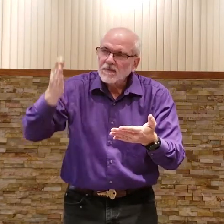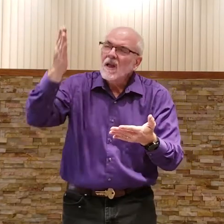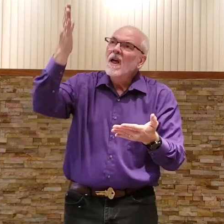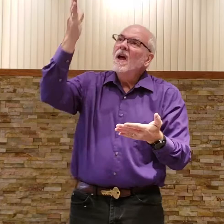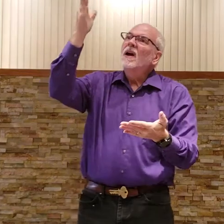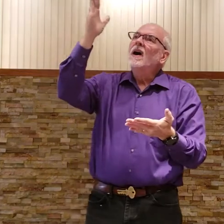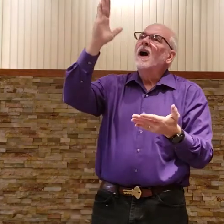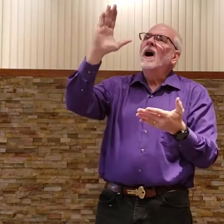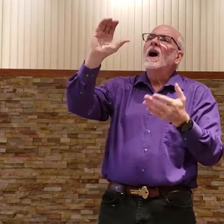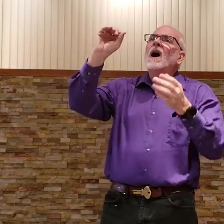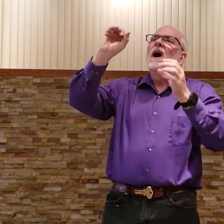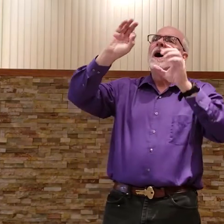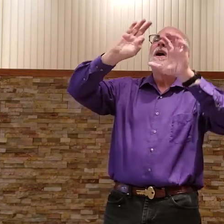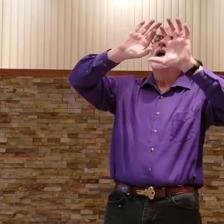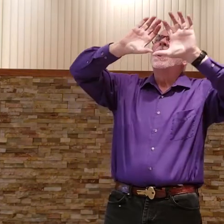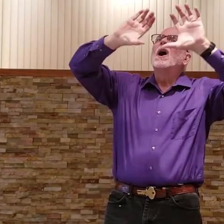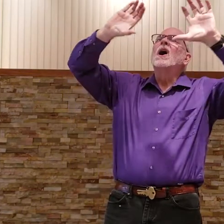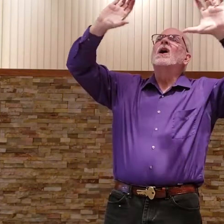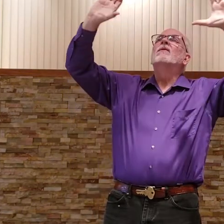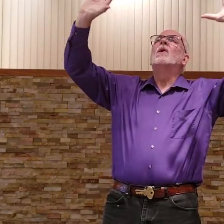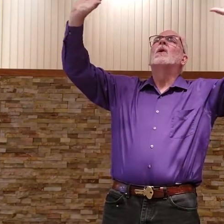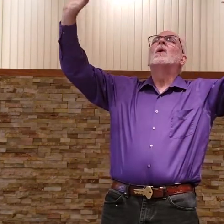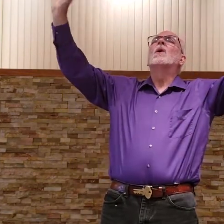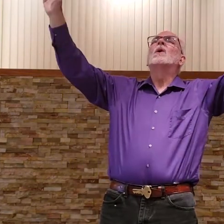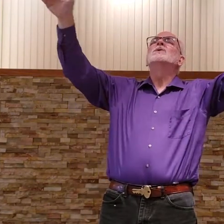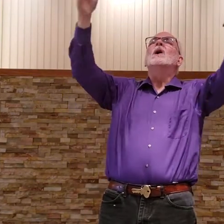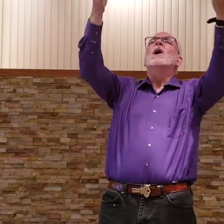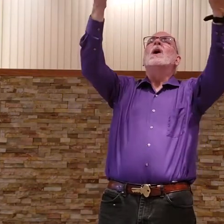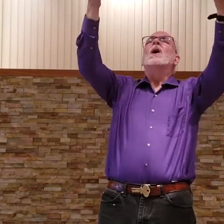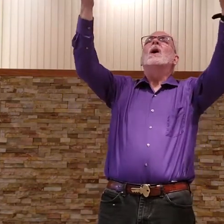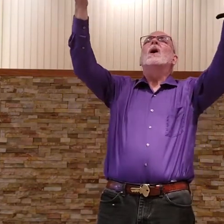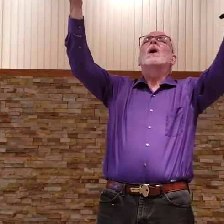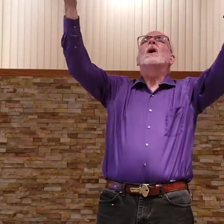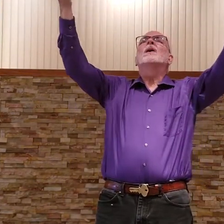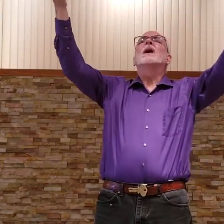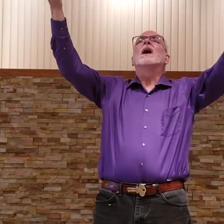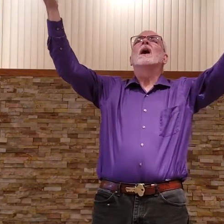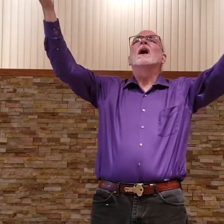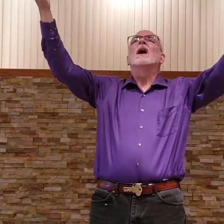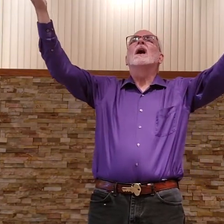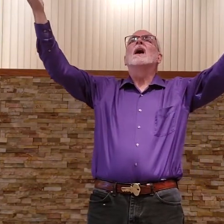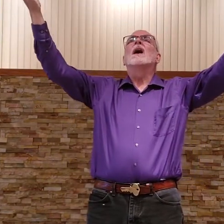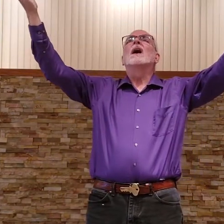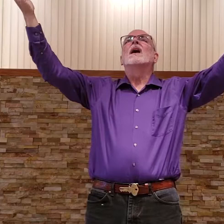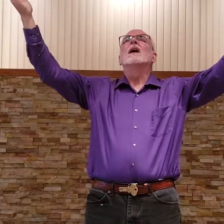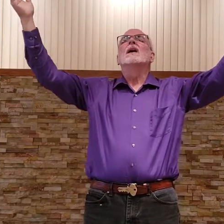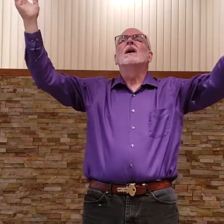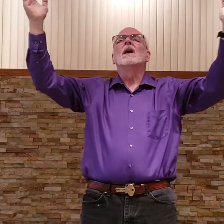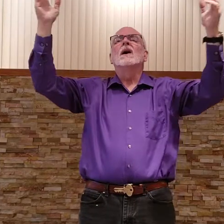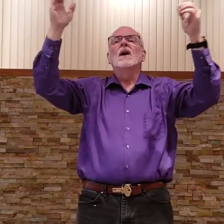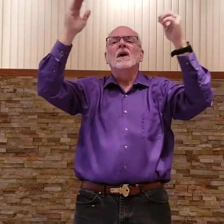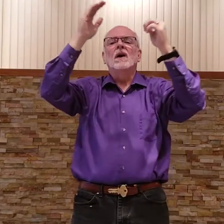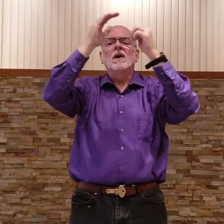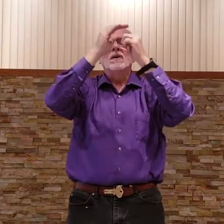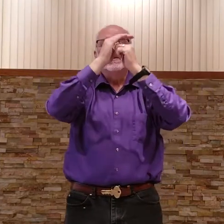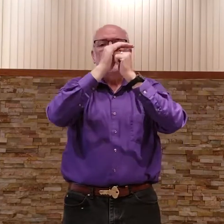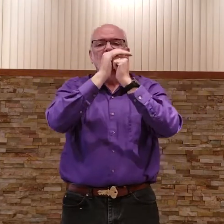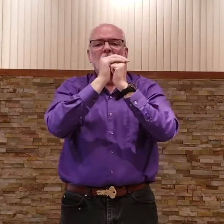God of hosts on high adore